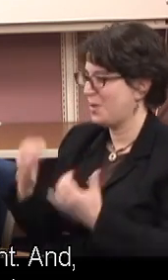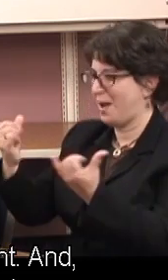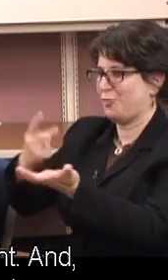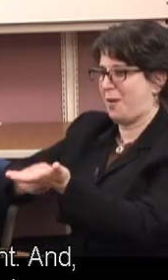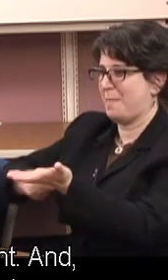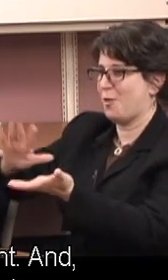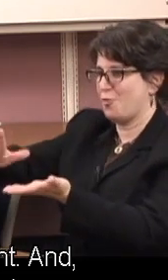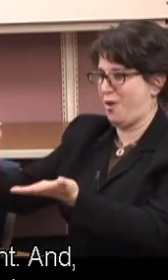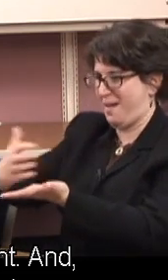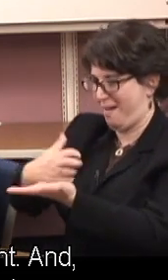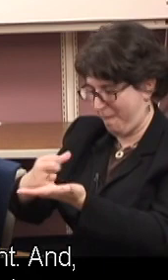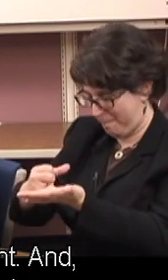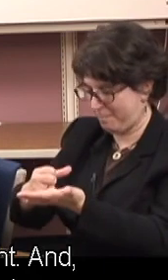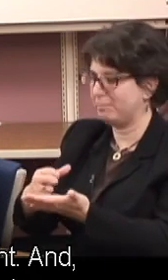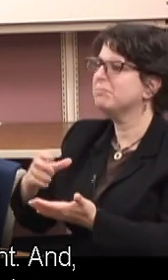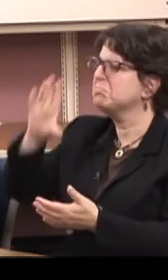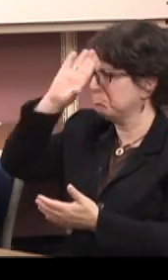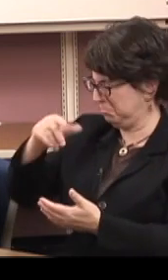you have no other income?